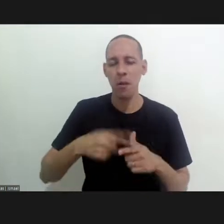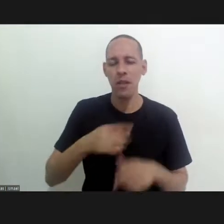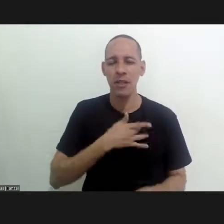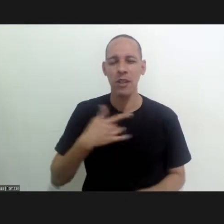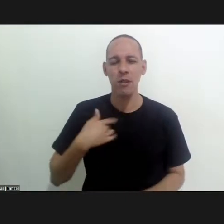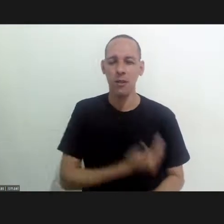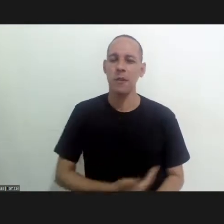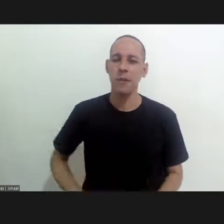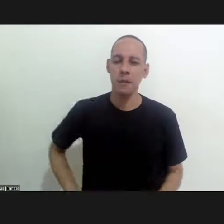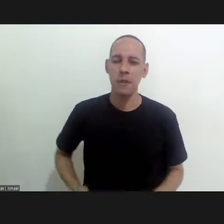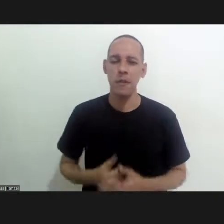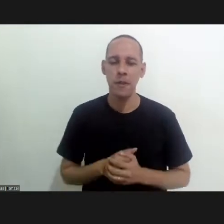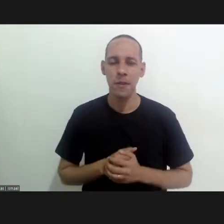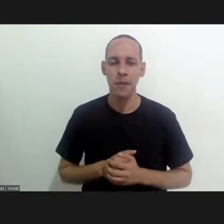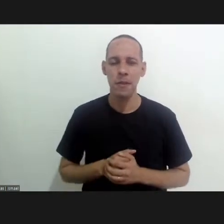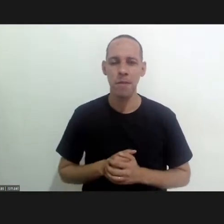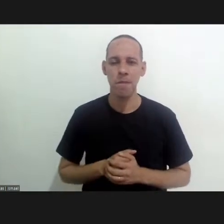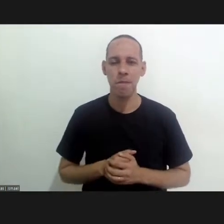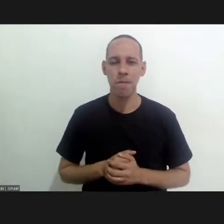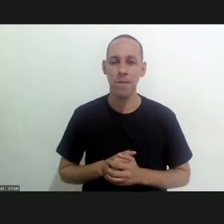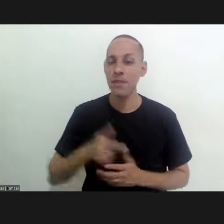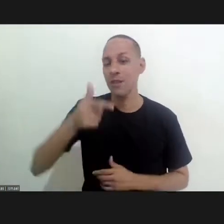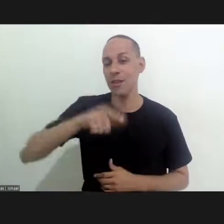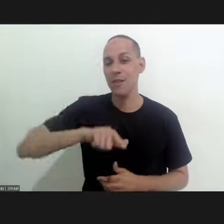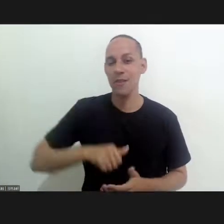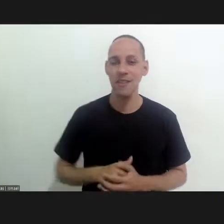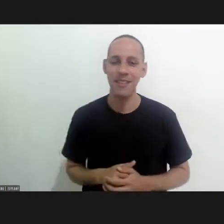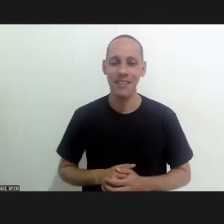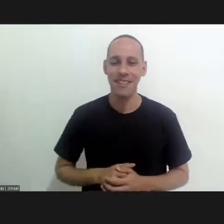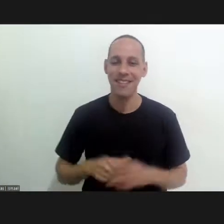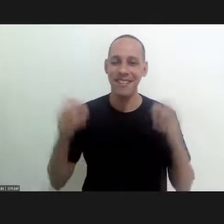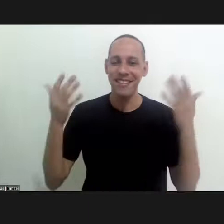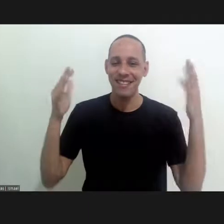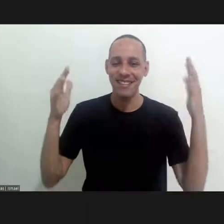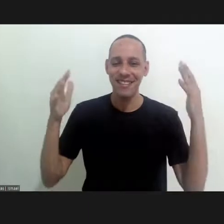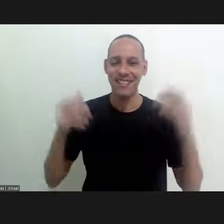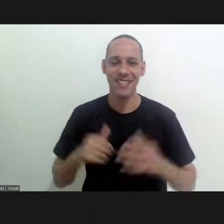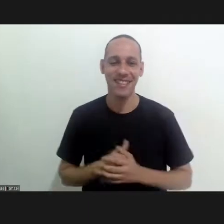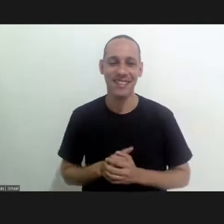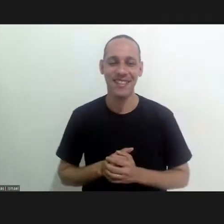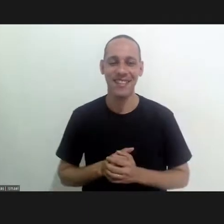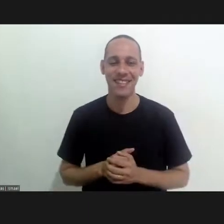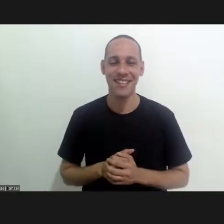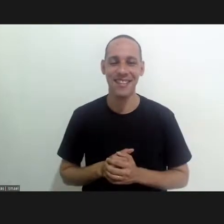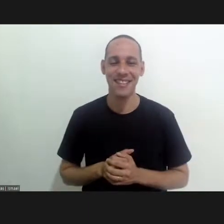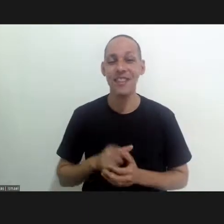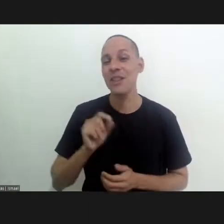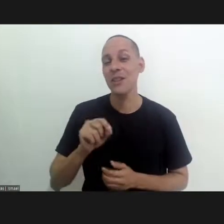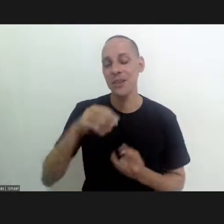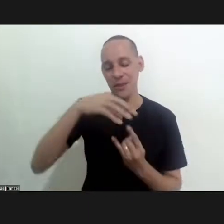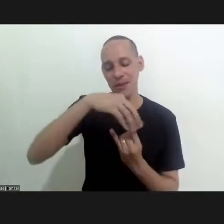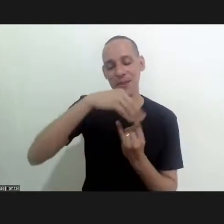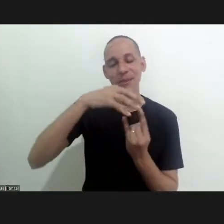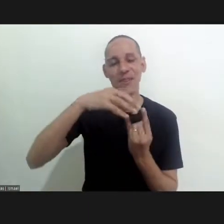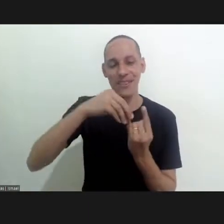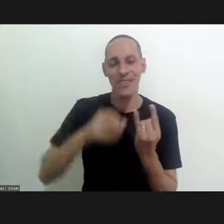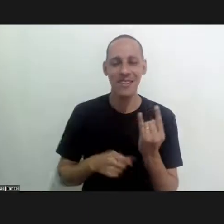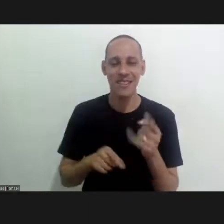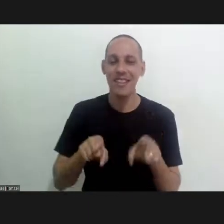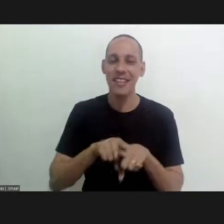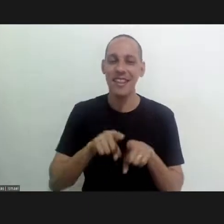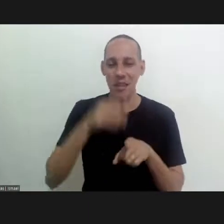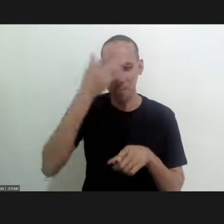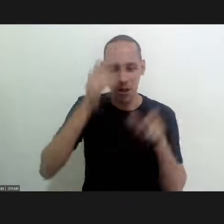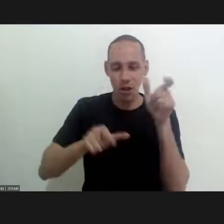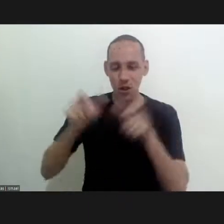health issue visibility and once again i'd like to congratulate the Osvaldo Cruz